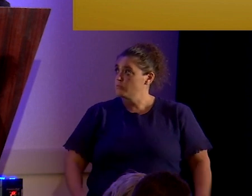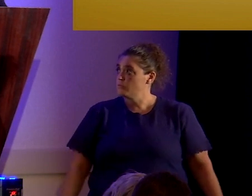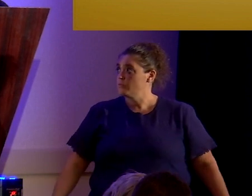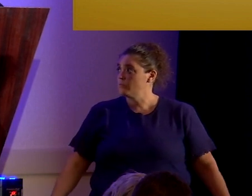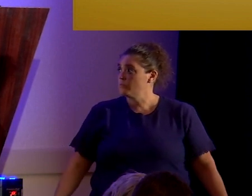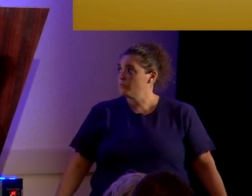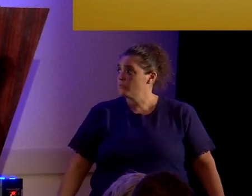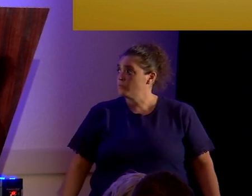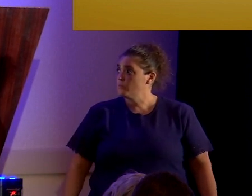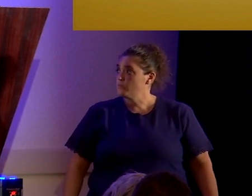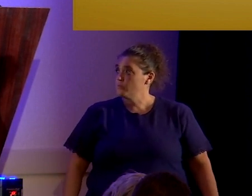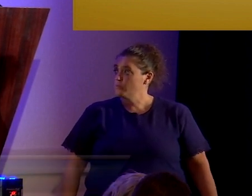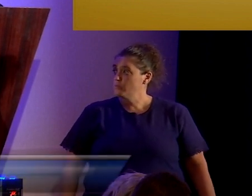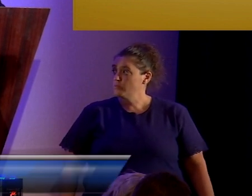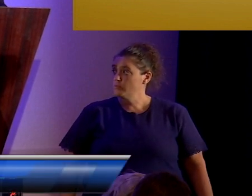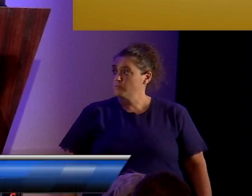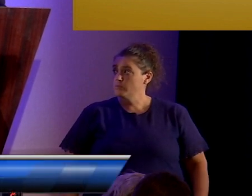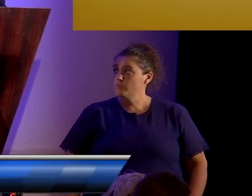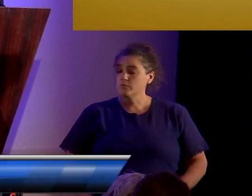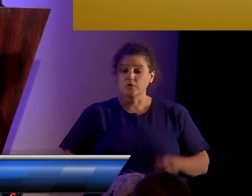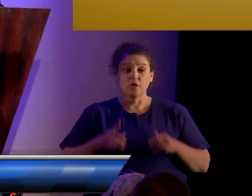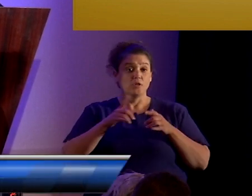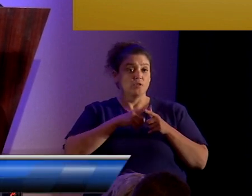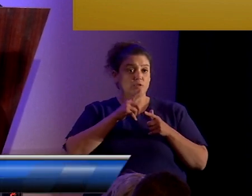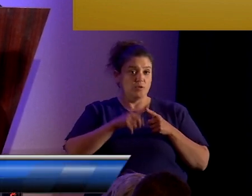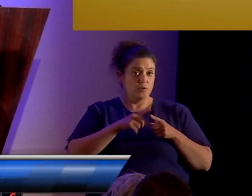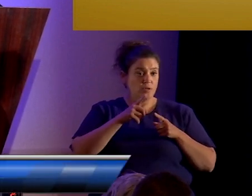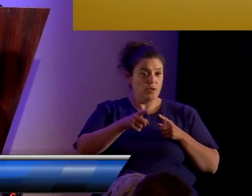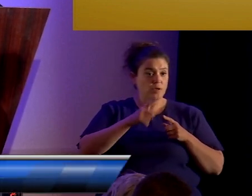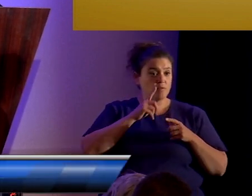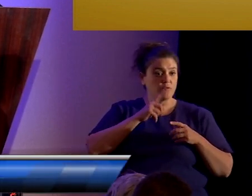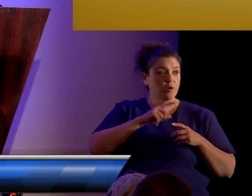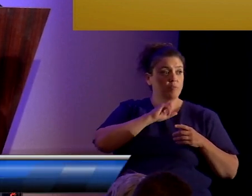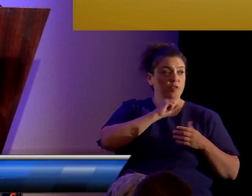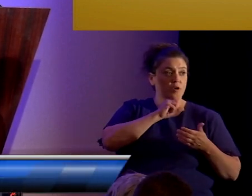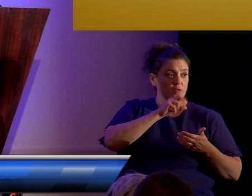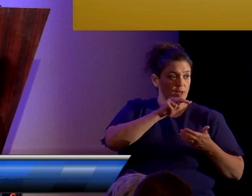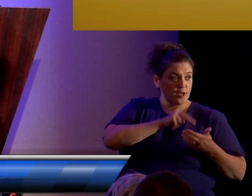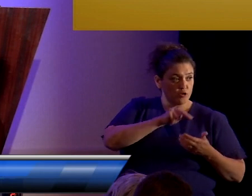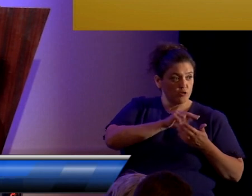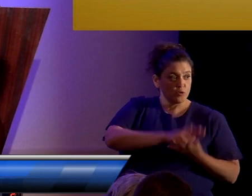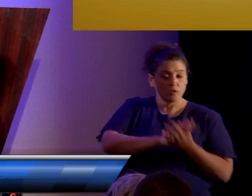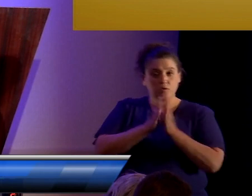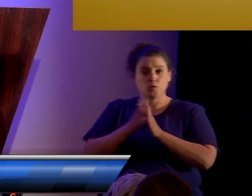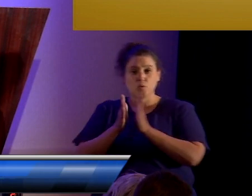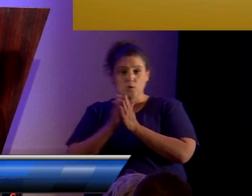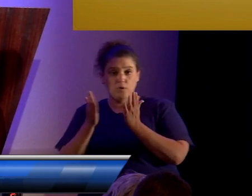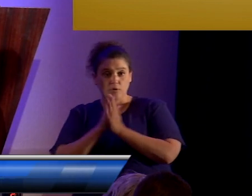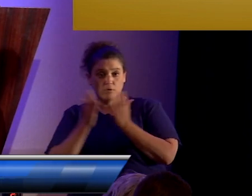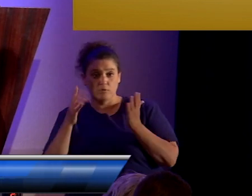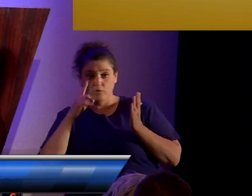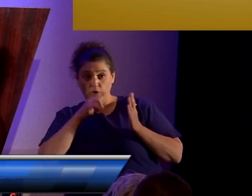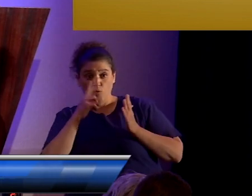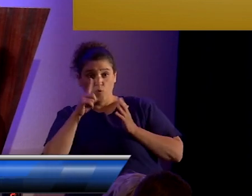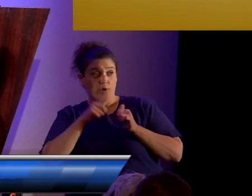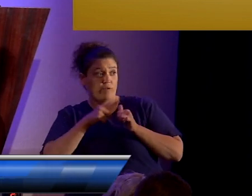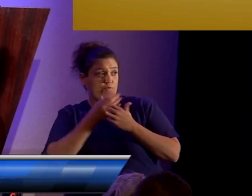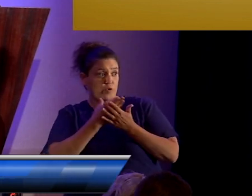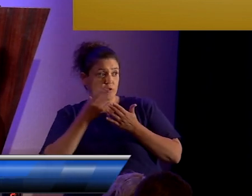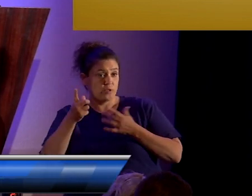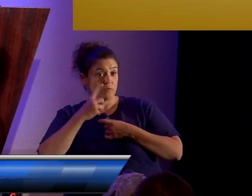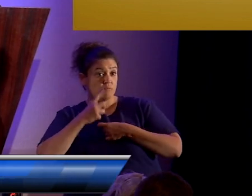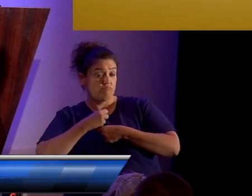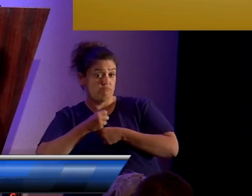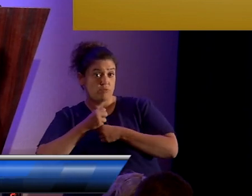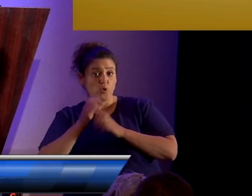He went from glass looking to literary hoaxing. And, uh, one of the first things he produced was the book